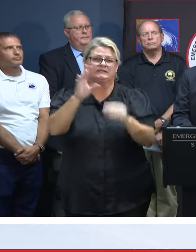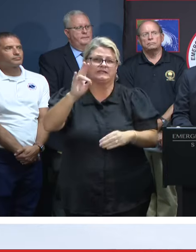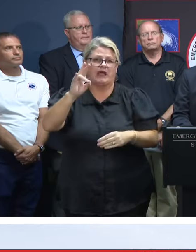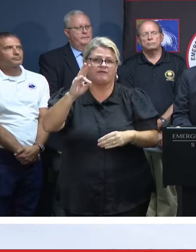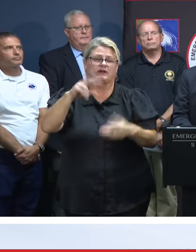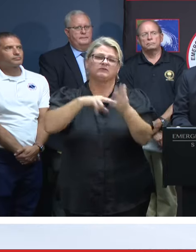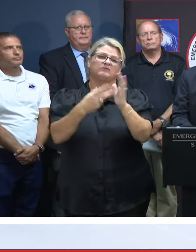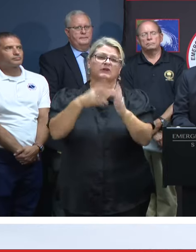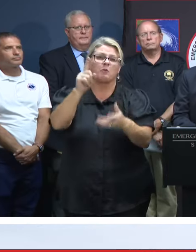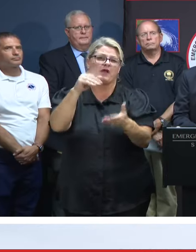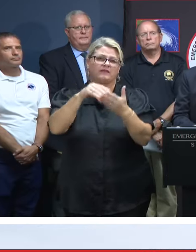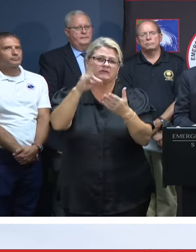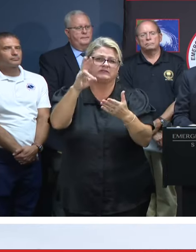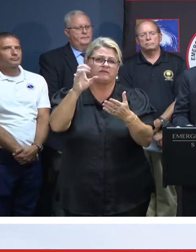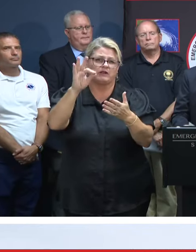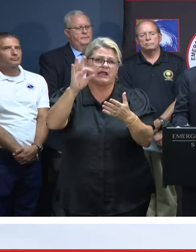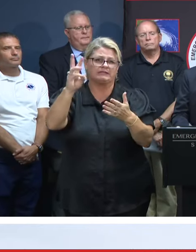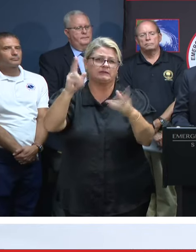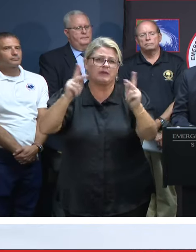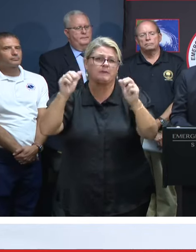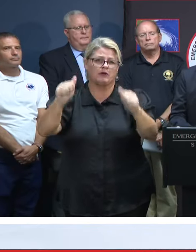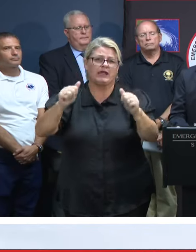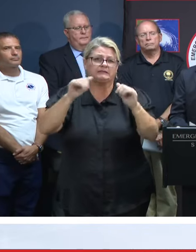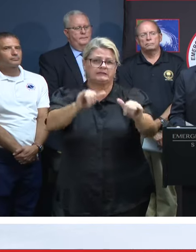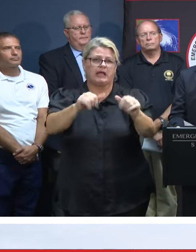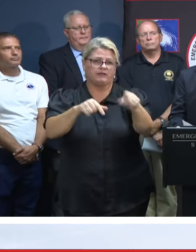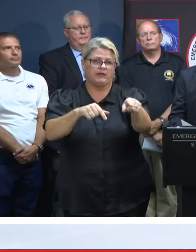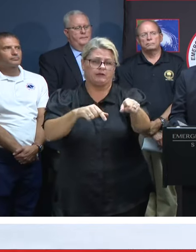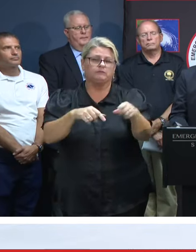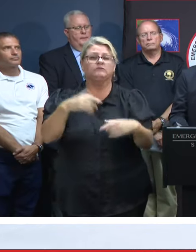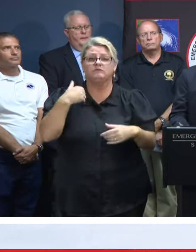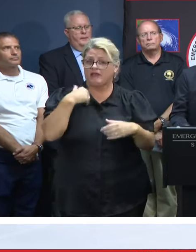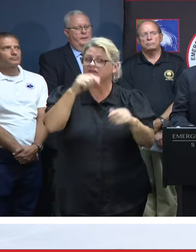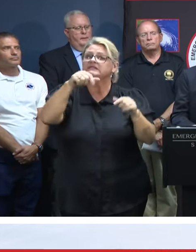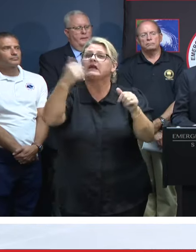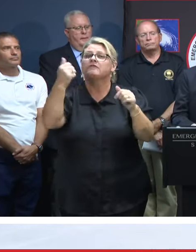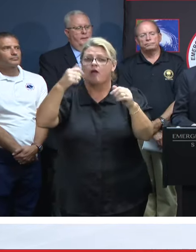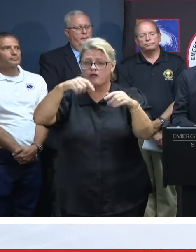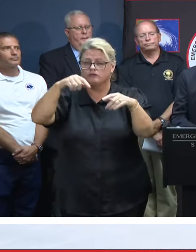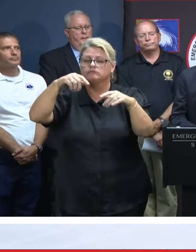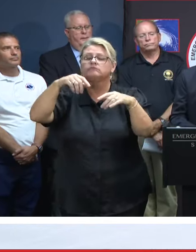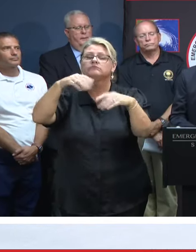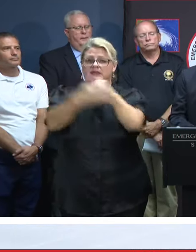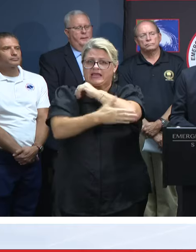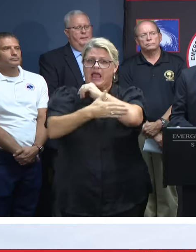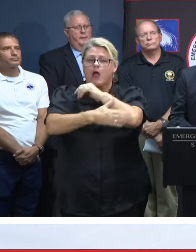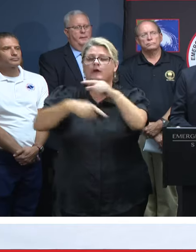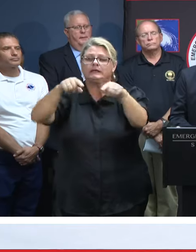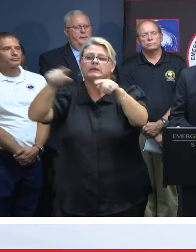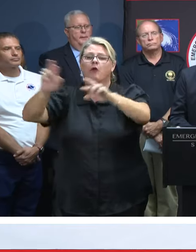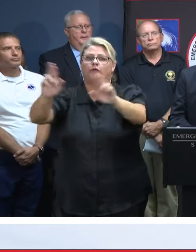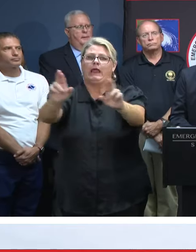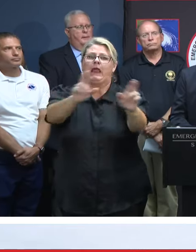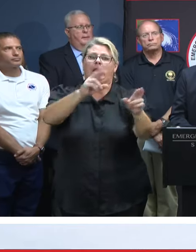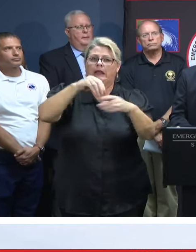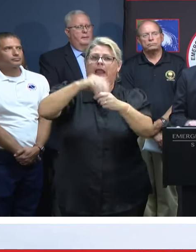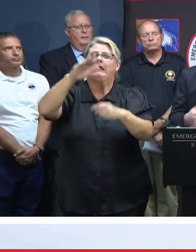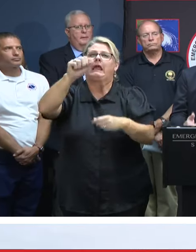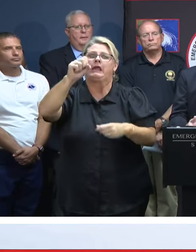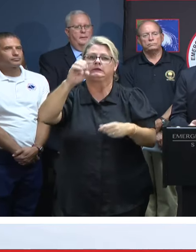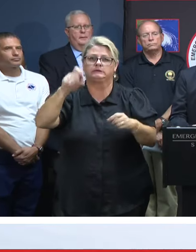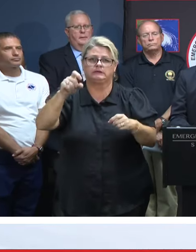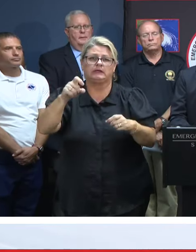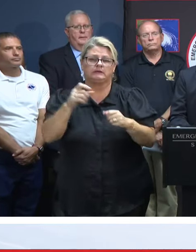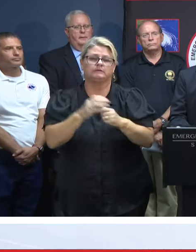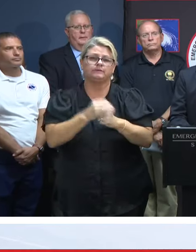of 1,796. There are a number of other counties that are potentially in standby should additional sheltering be needed. We want to let